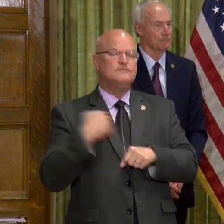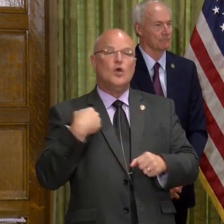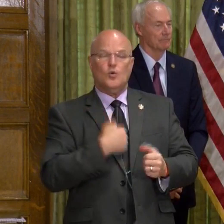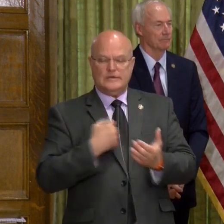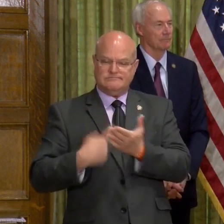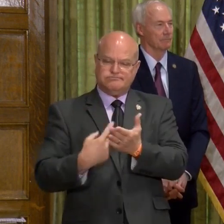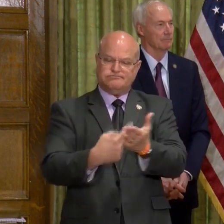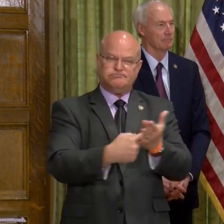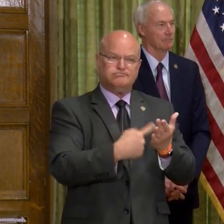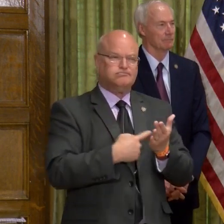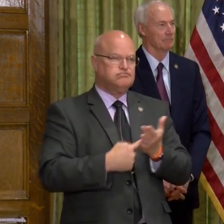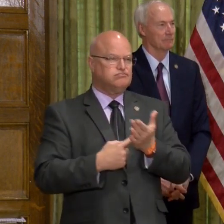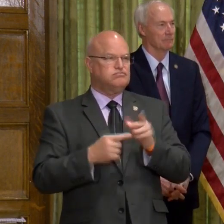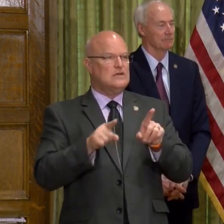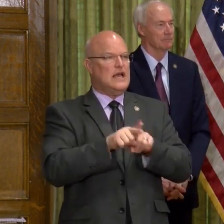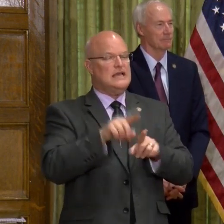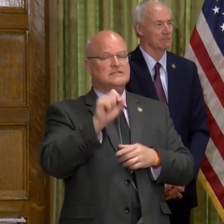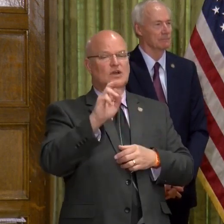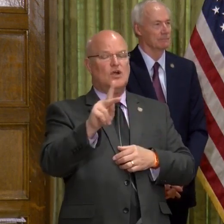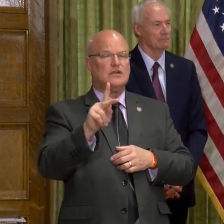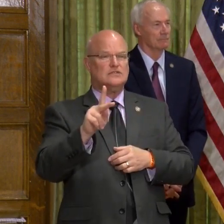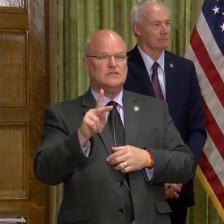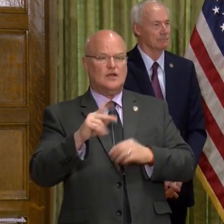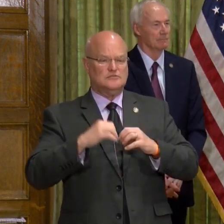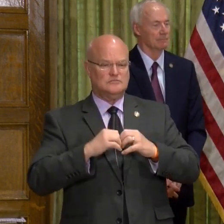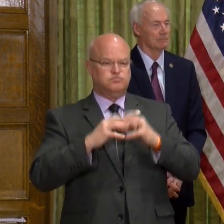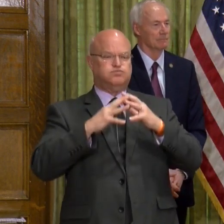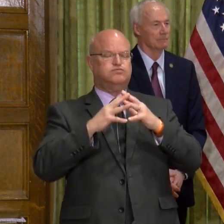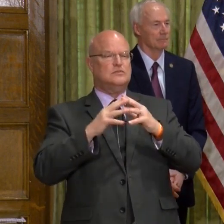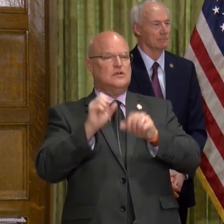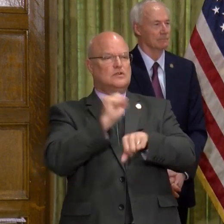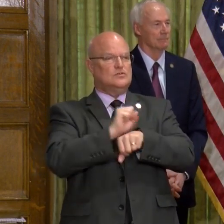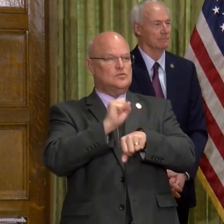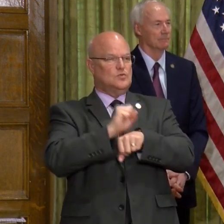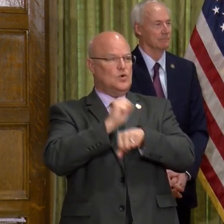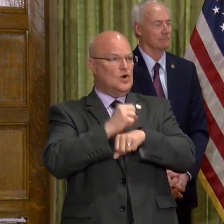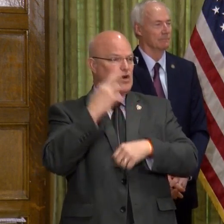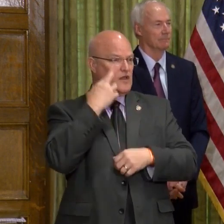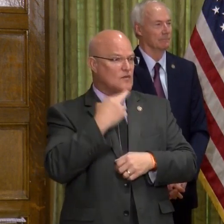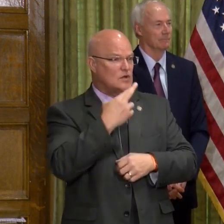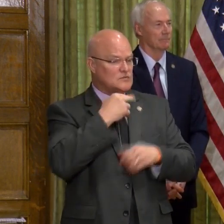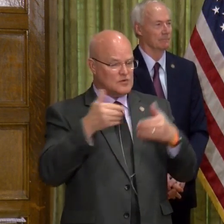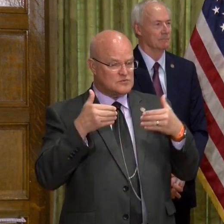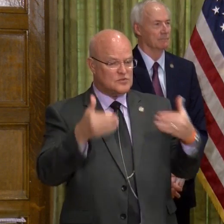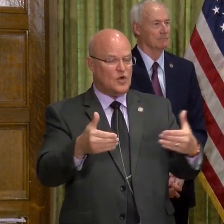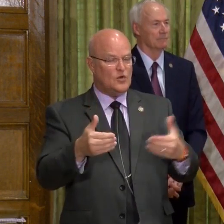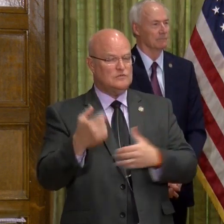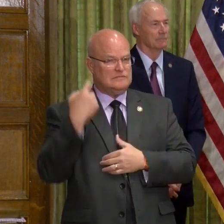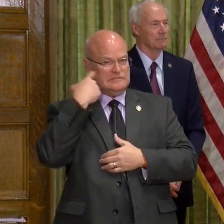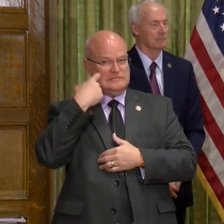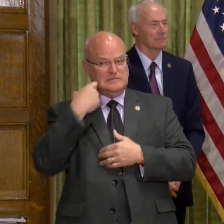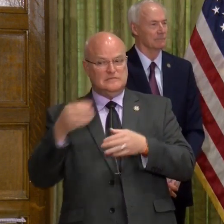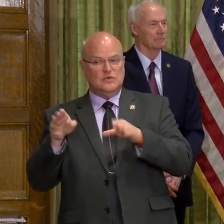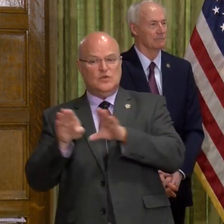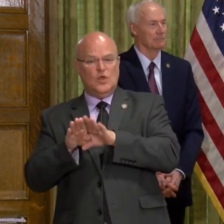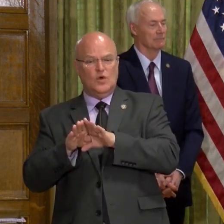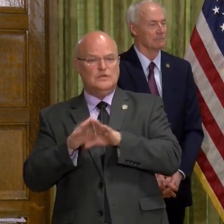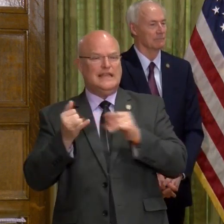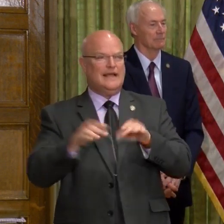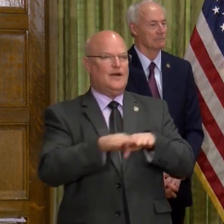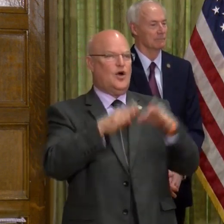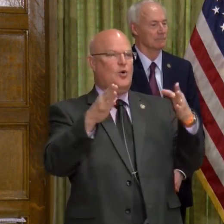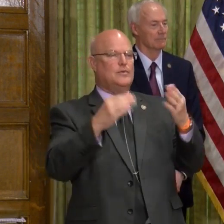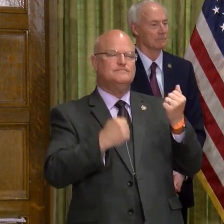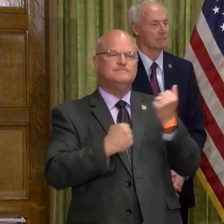make sure that as Arkansas gets back to work and these restaurants and other businesses that have been closed, there's support out there.